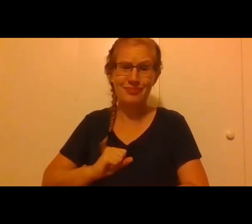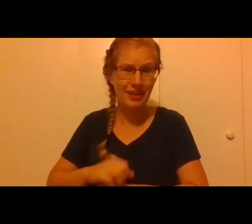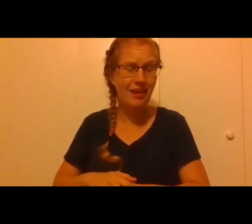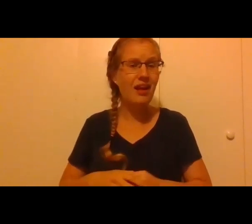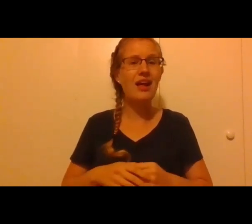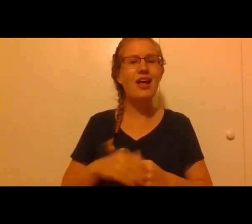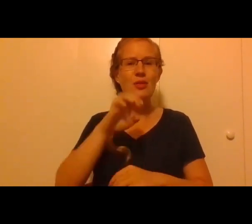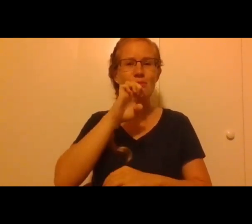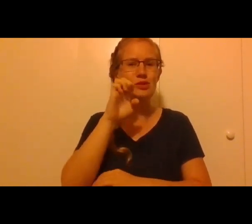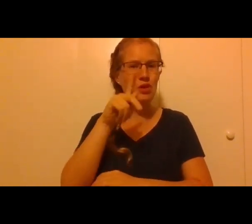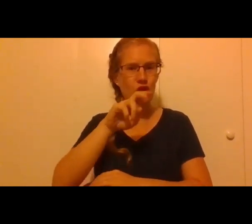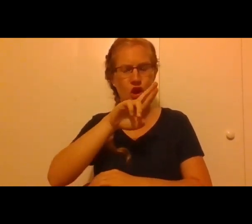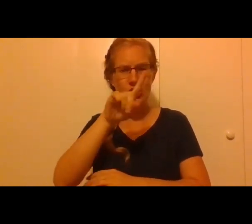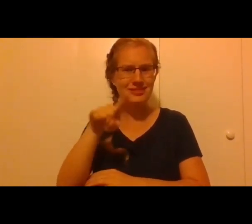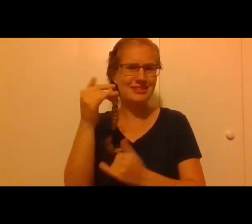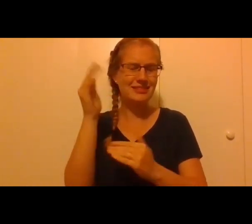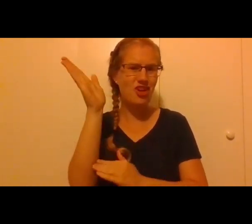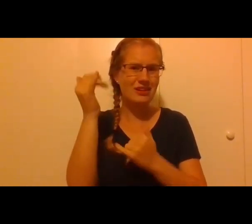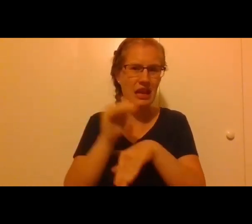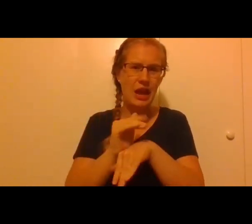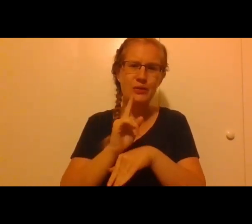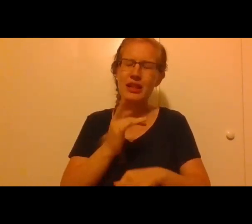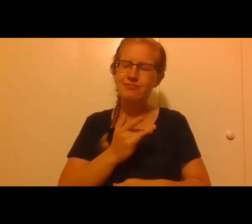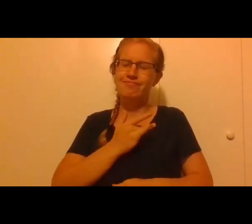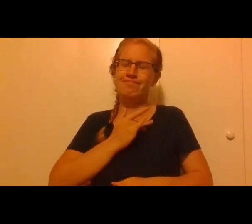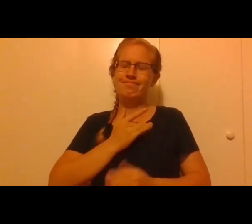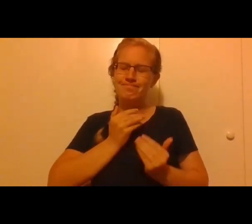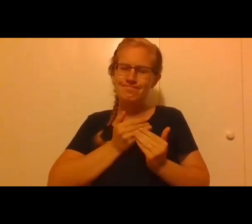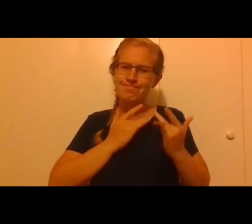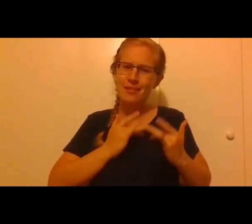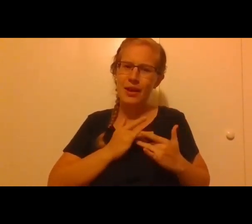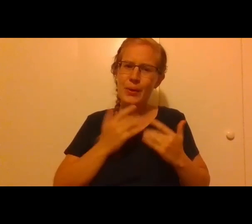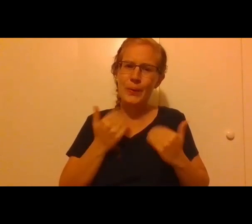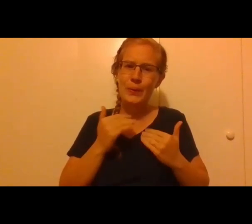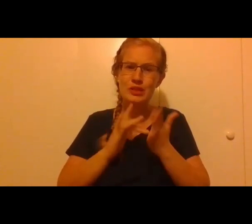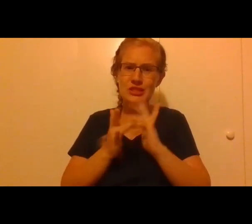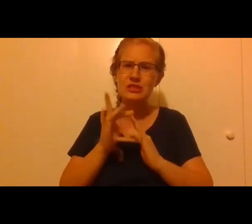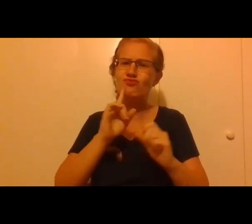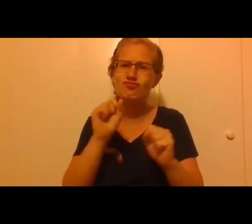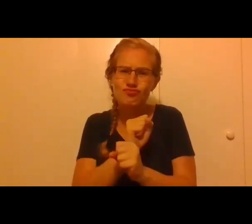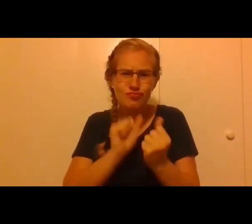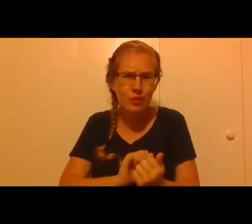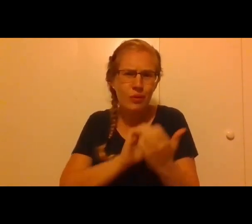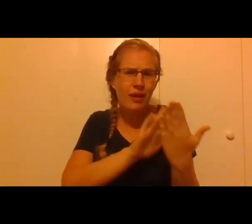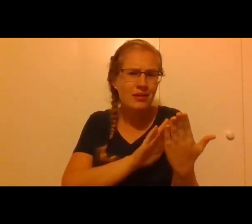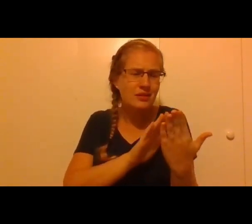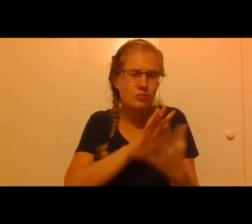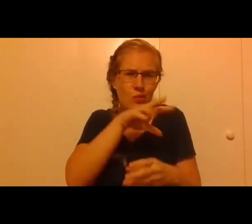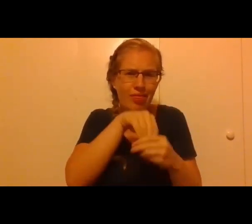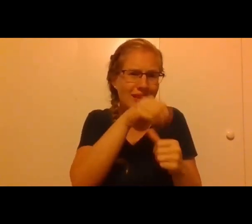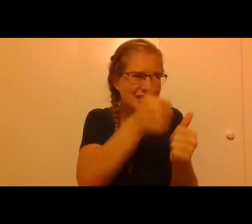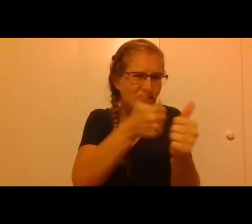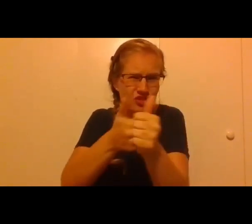tonight is one near and dear to our heart on just how present Jesus is in every one of us,